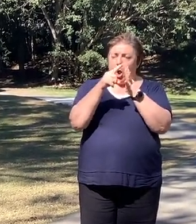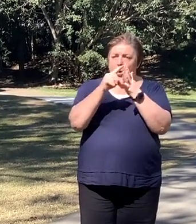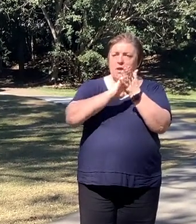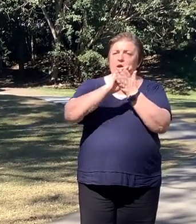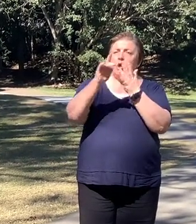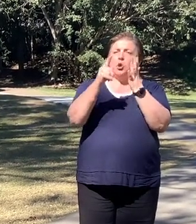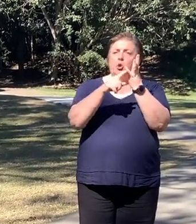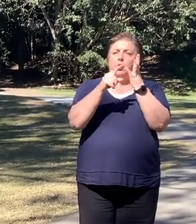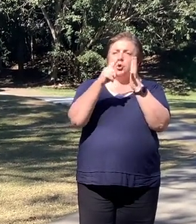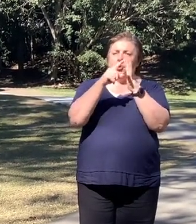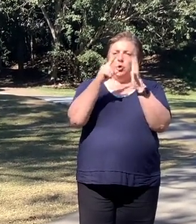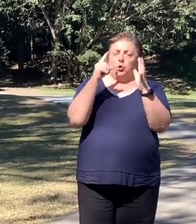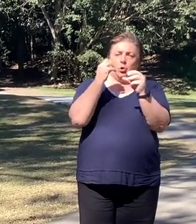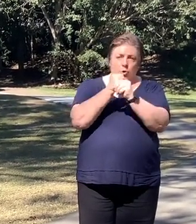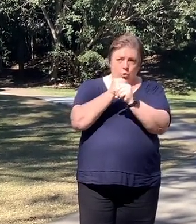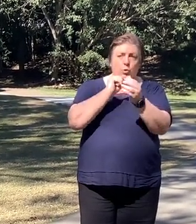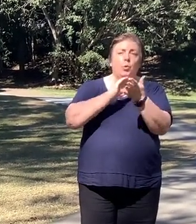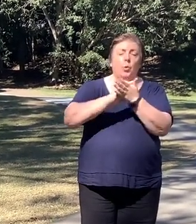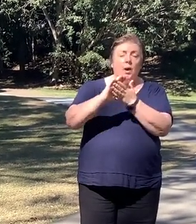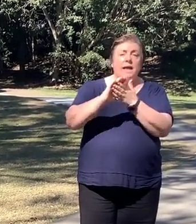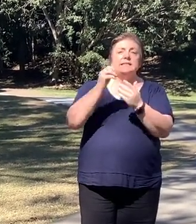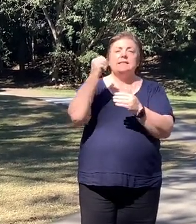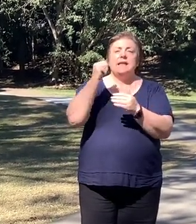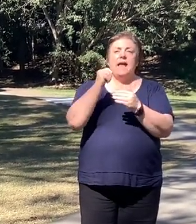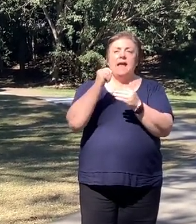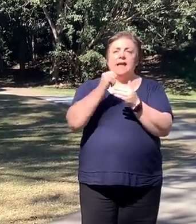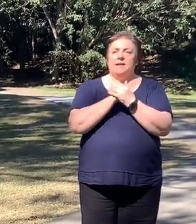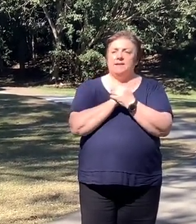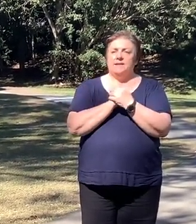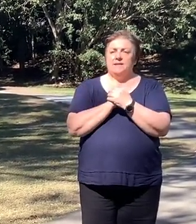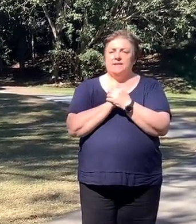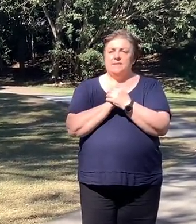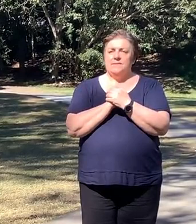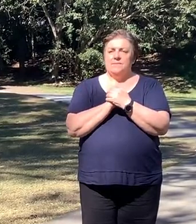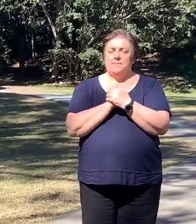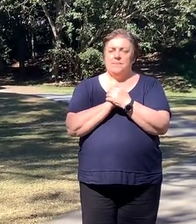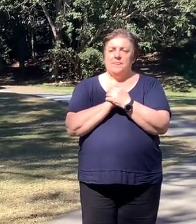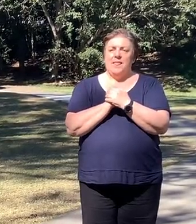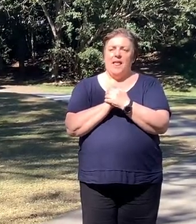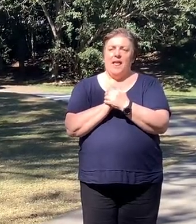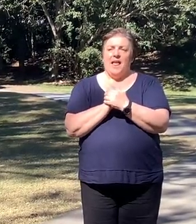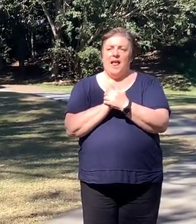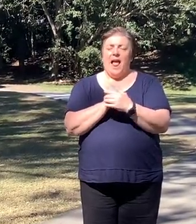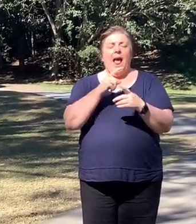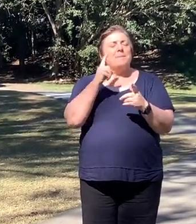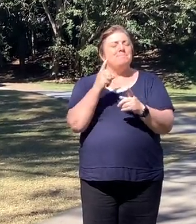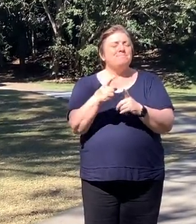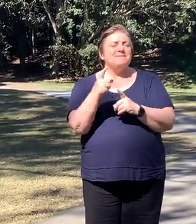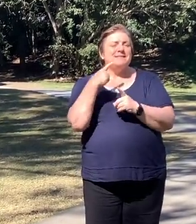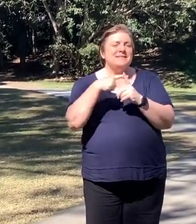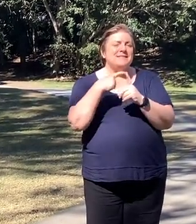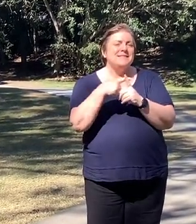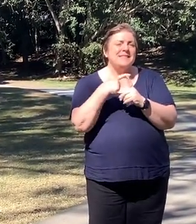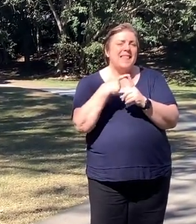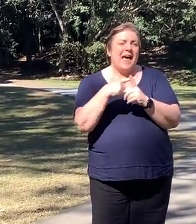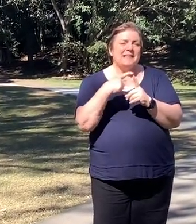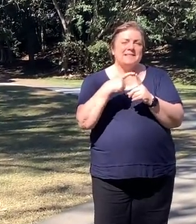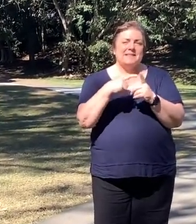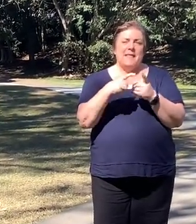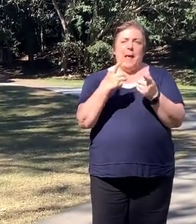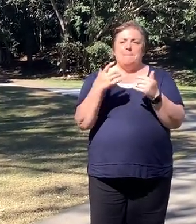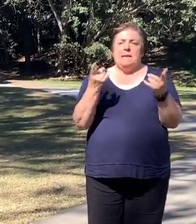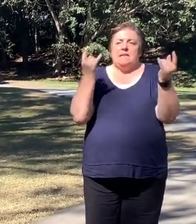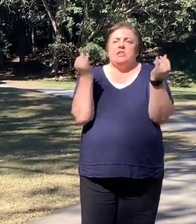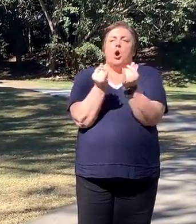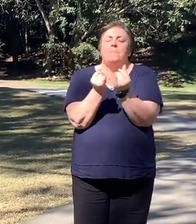6M and William in 6S. And of course the hotly contested class awards. I'm